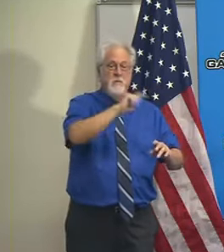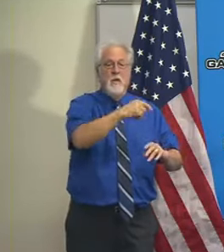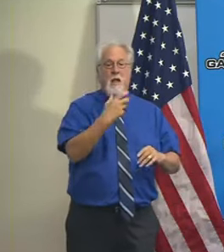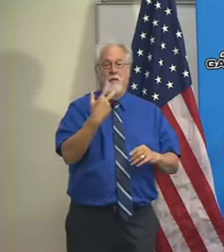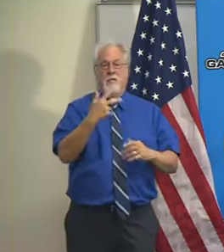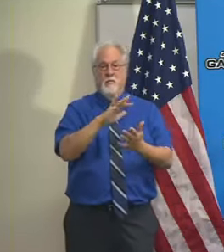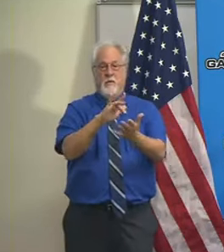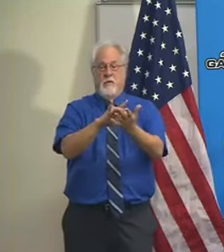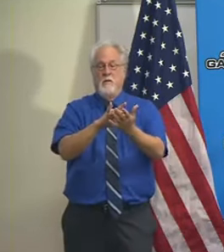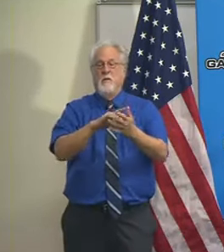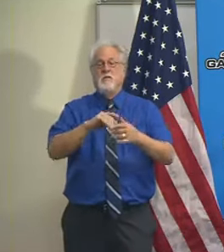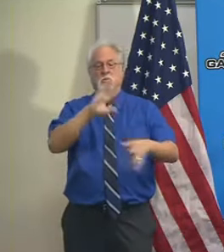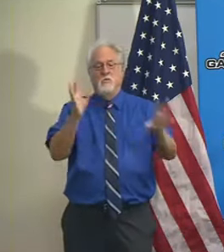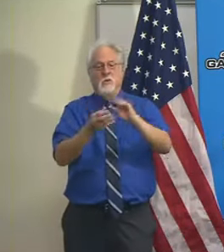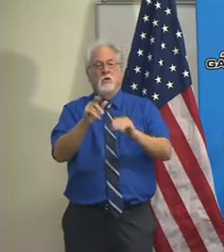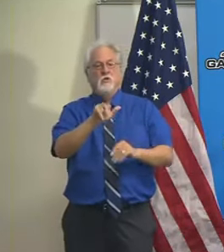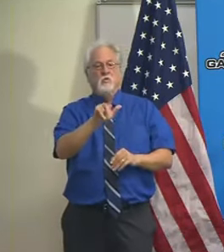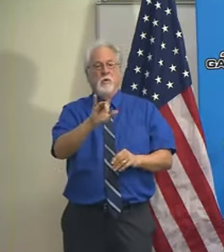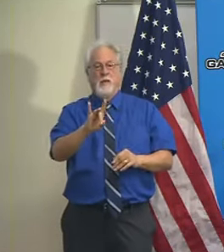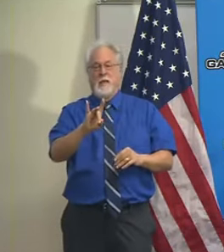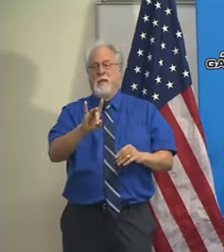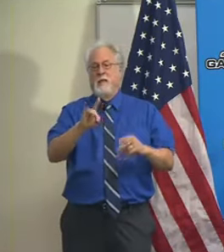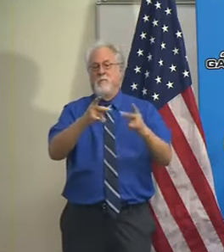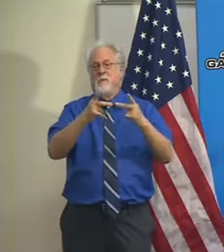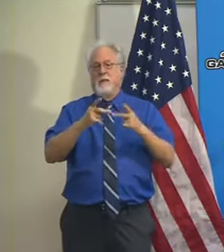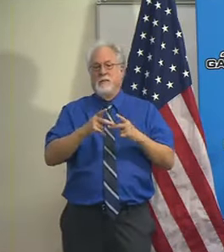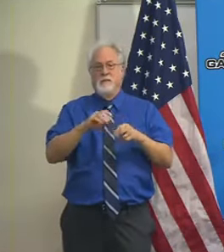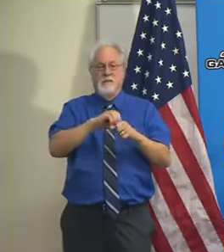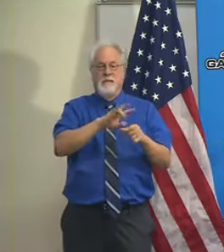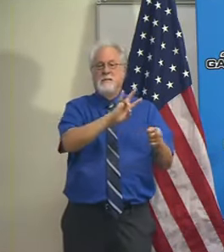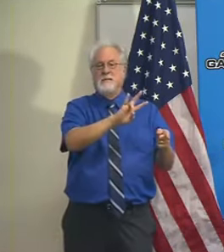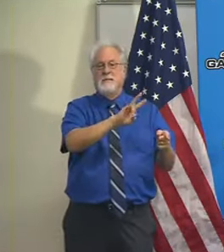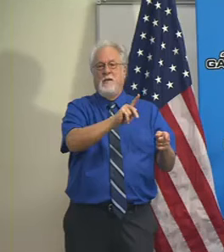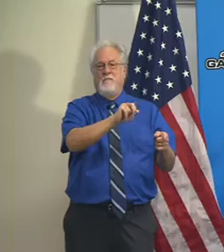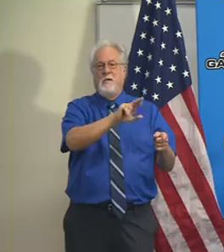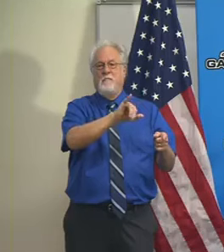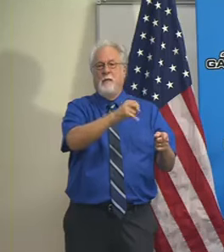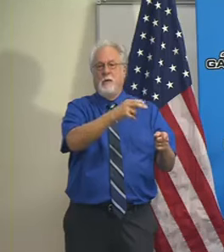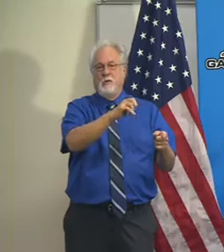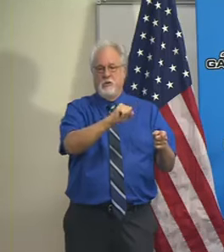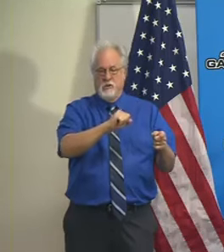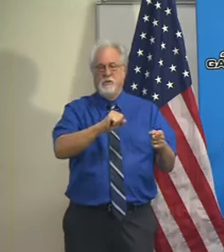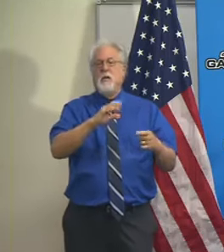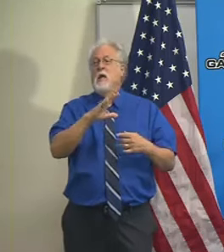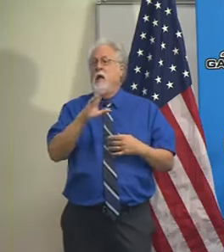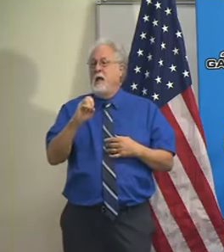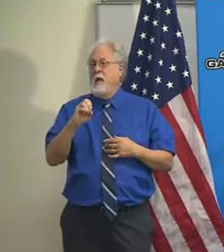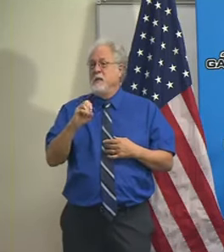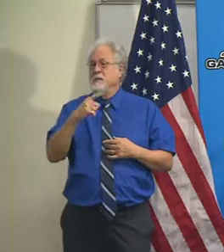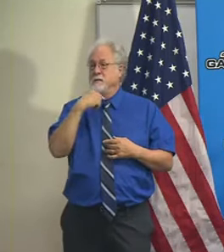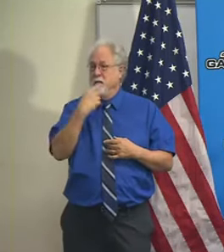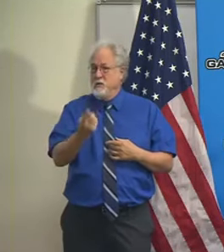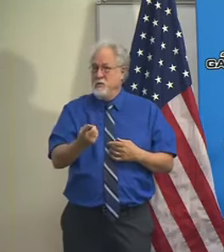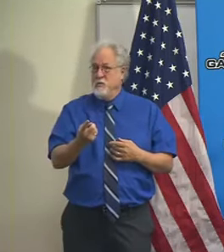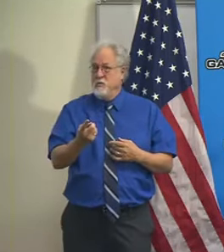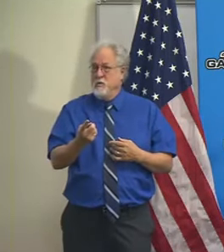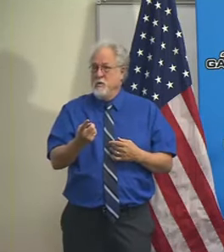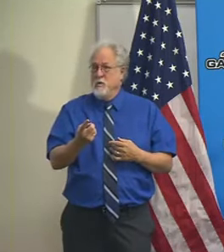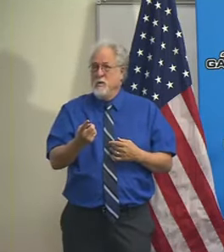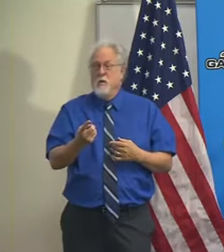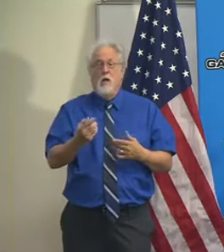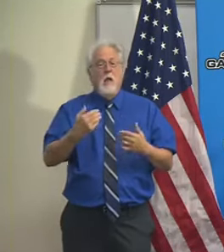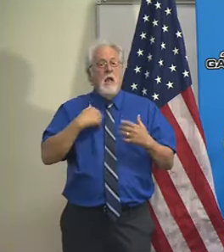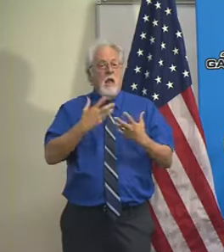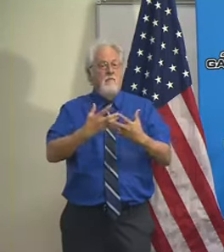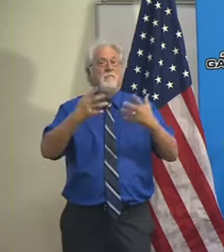that's a total of 28 sites throughout seven parishes. And I will tell you that we've got